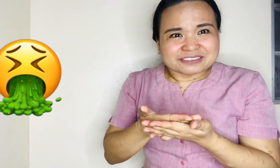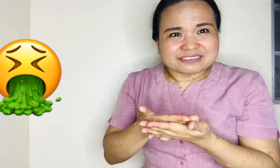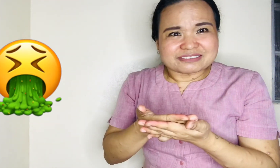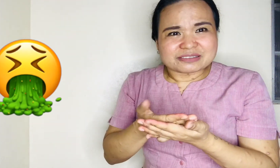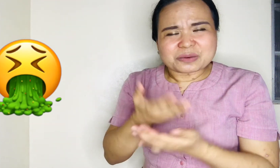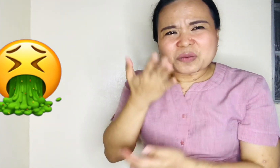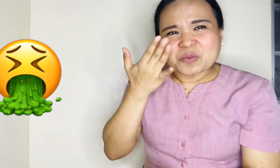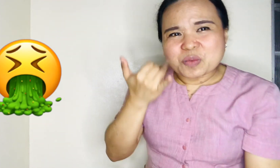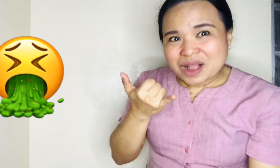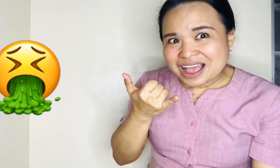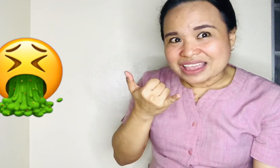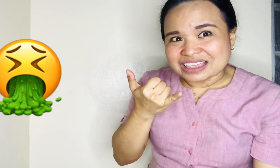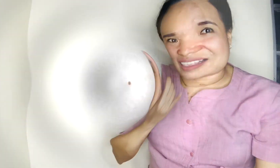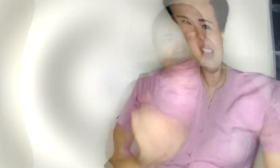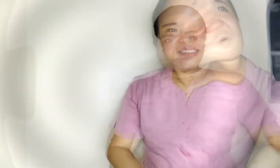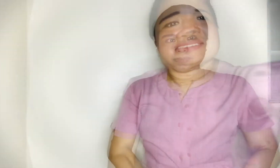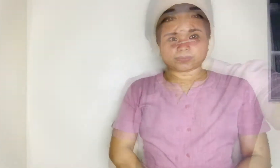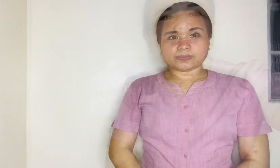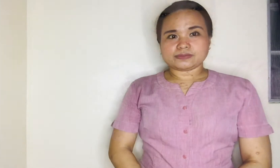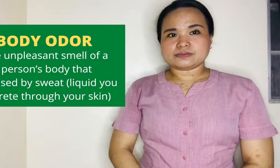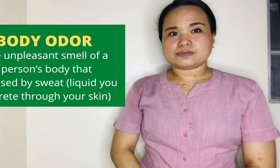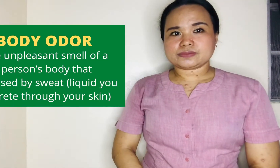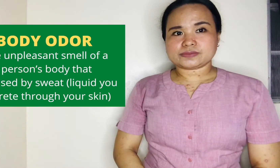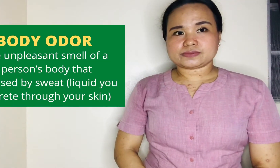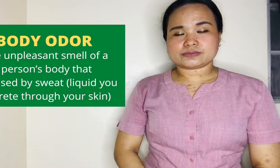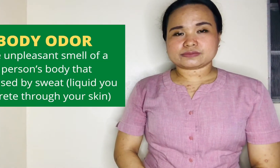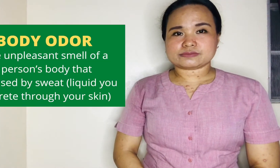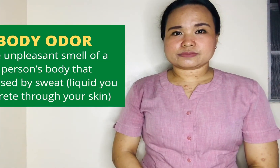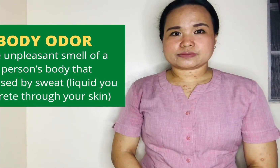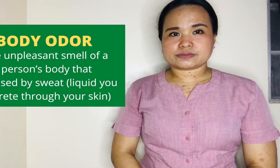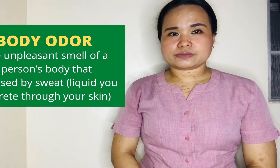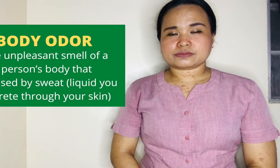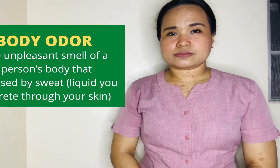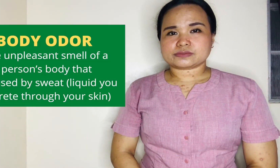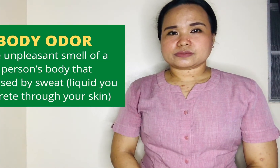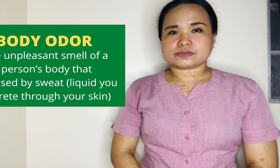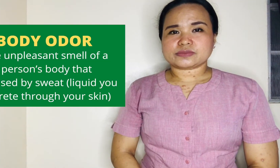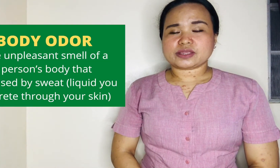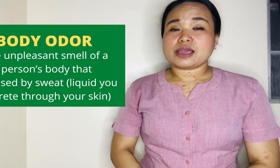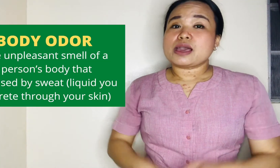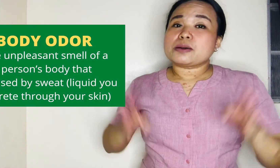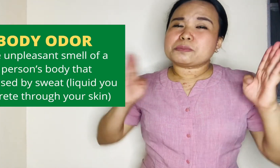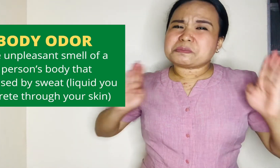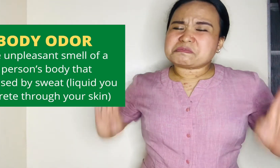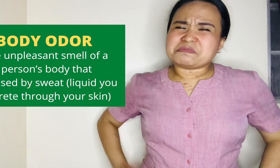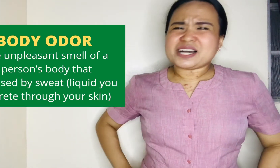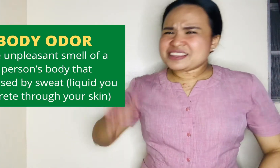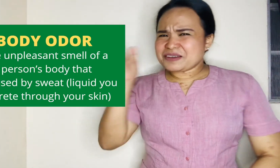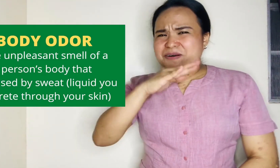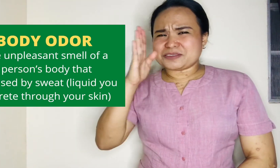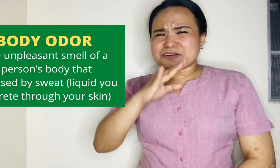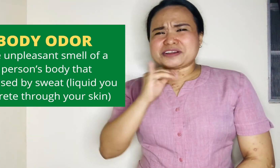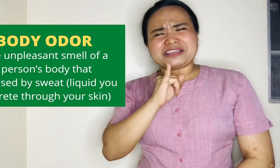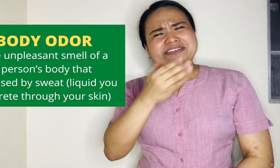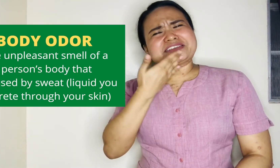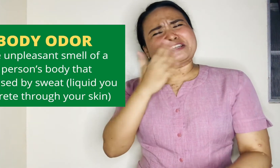why body odor is an